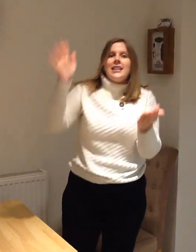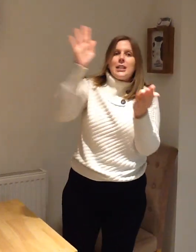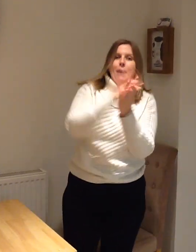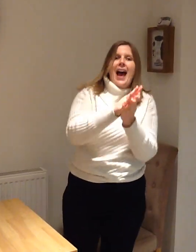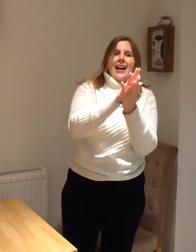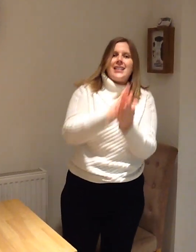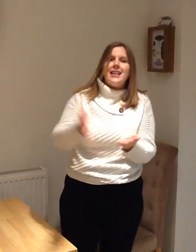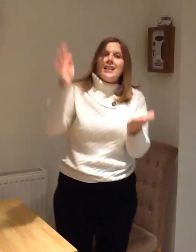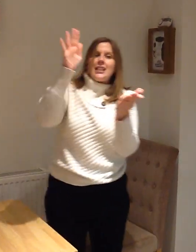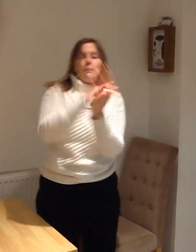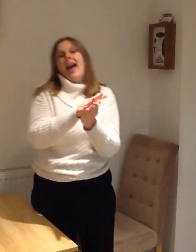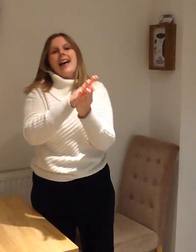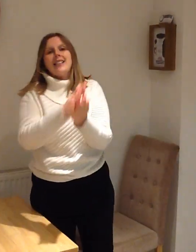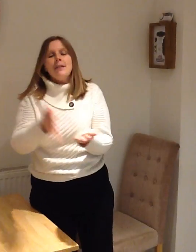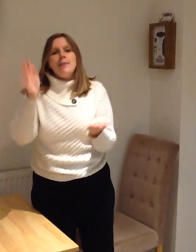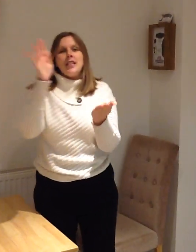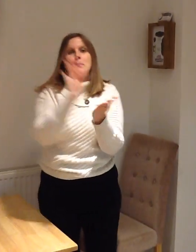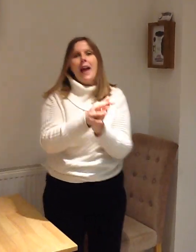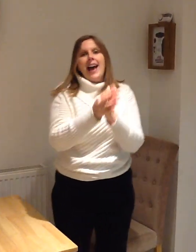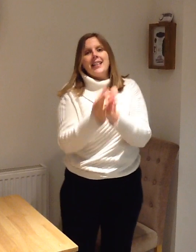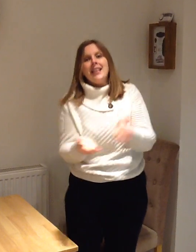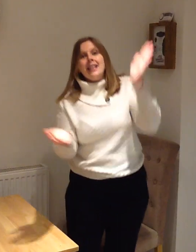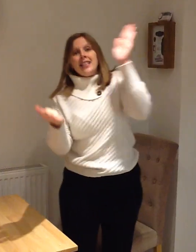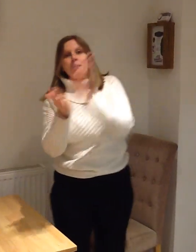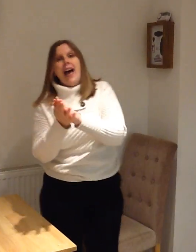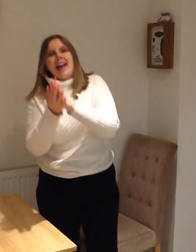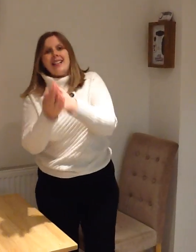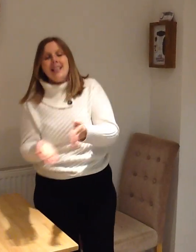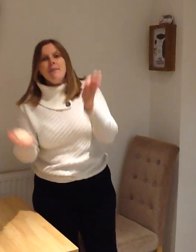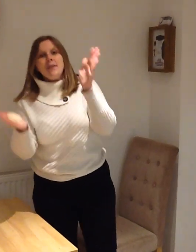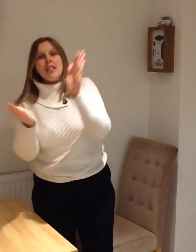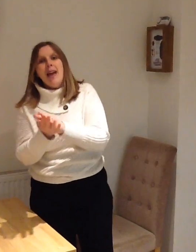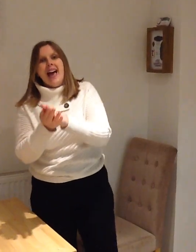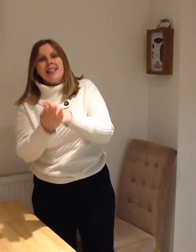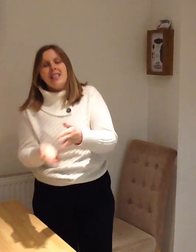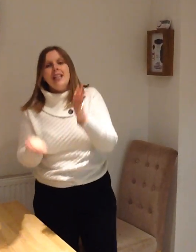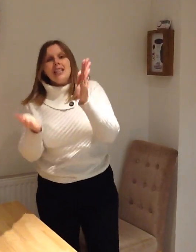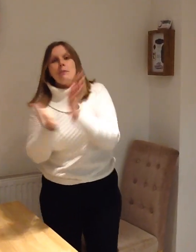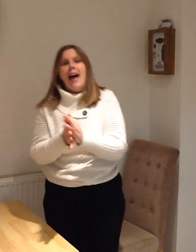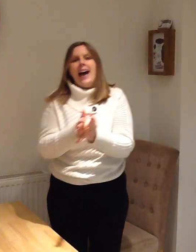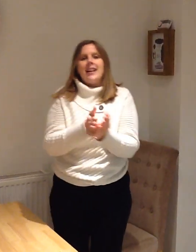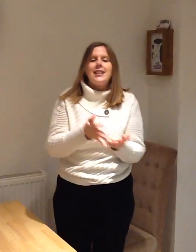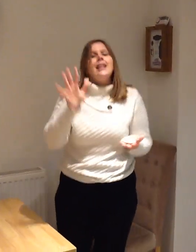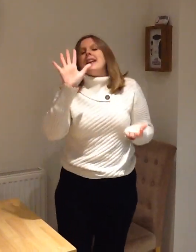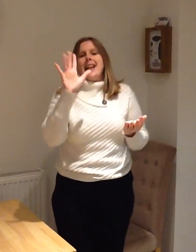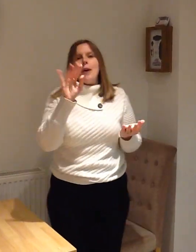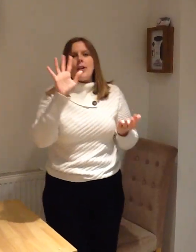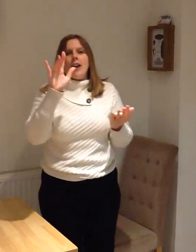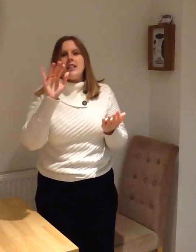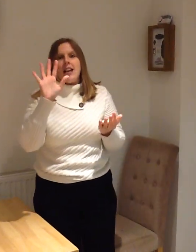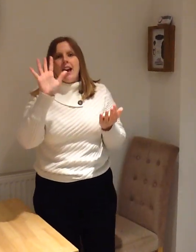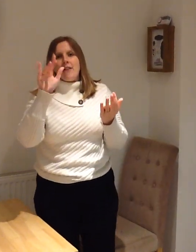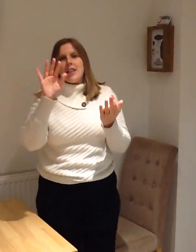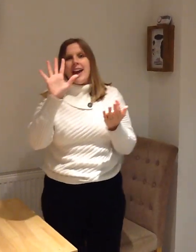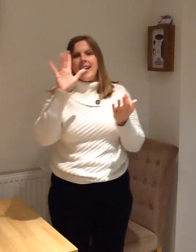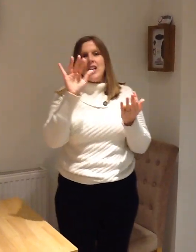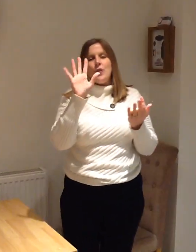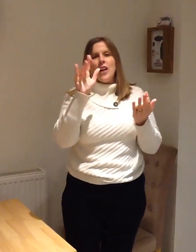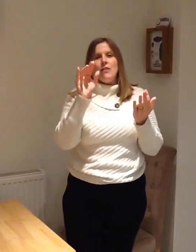Splats, splats, splats, splats, splats, splats. Now we're going to go take each finger